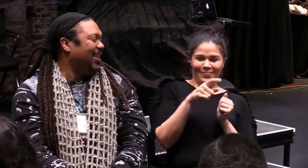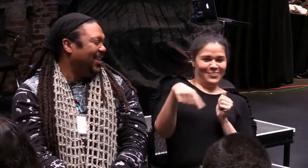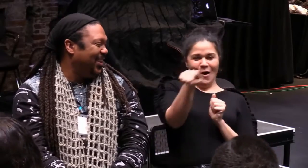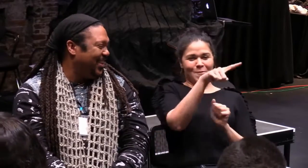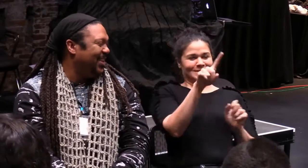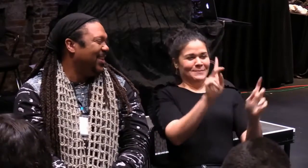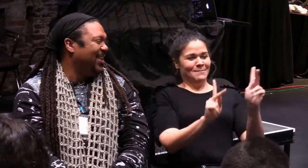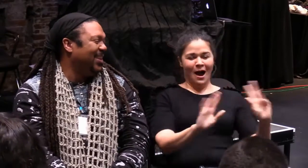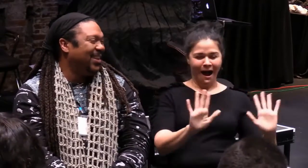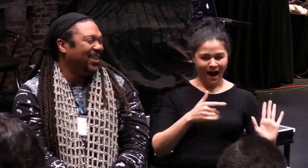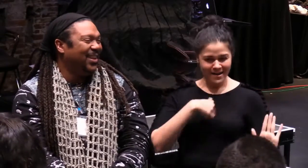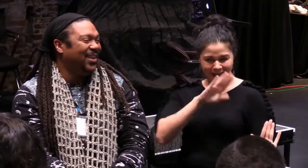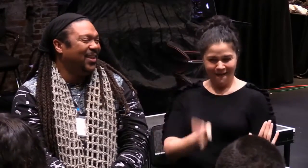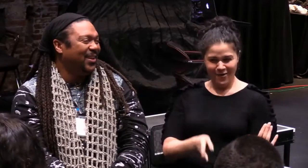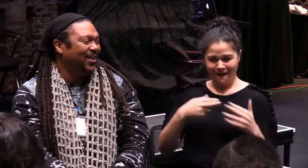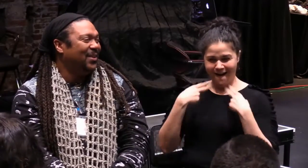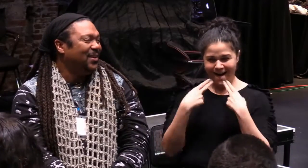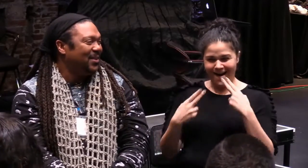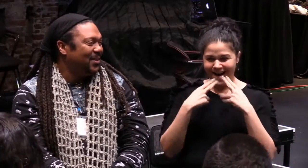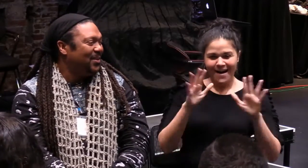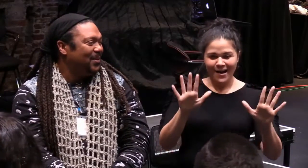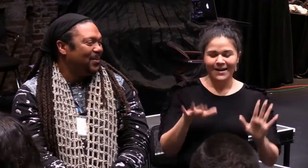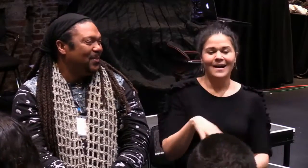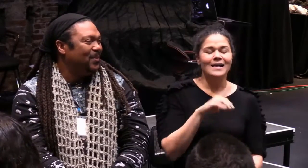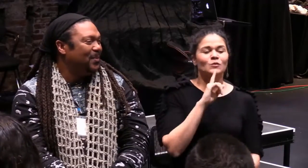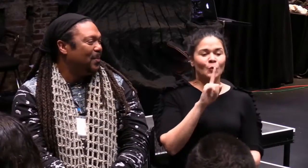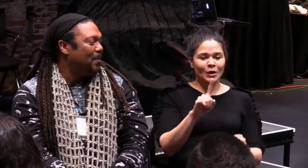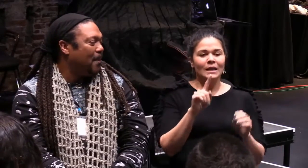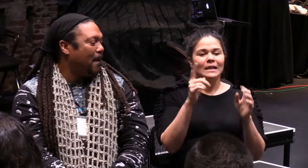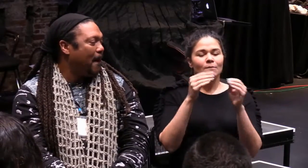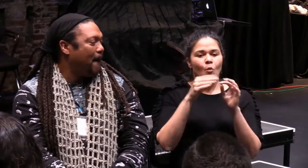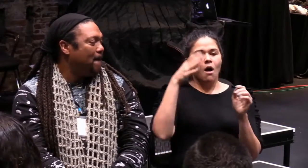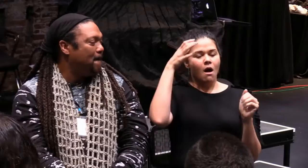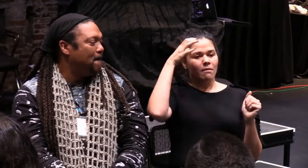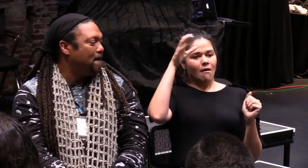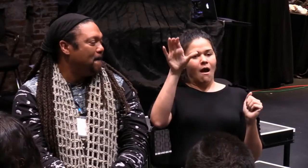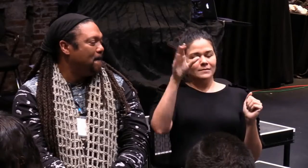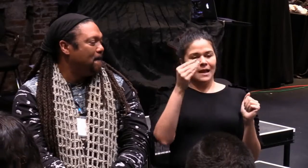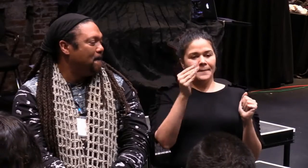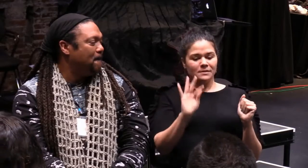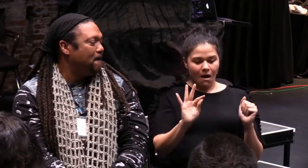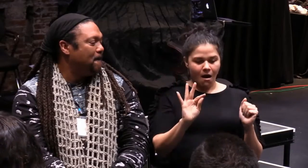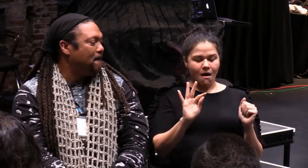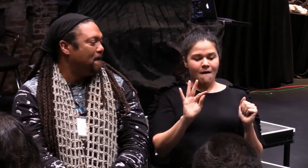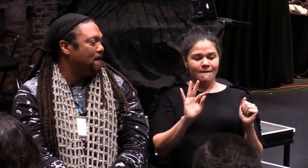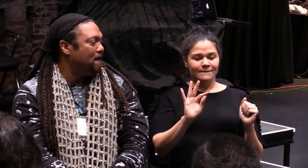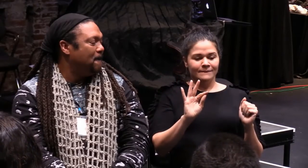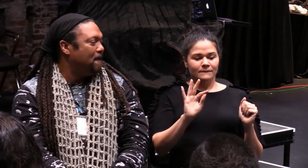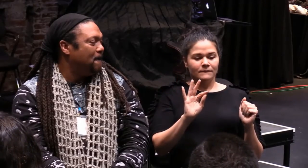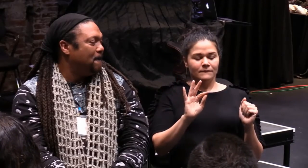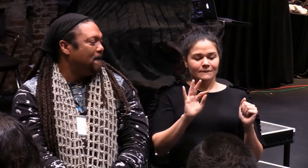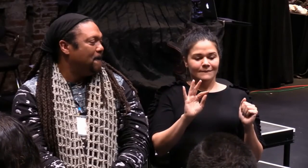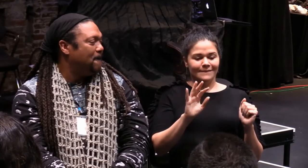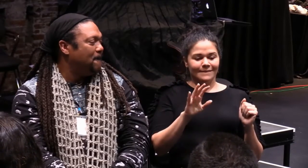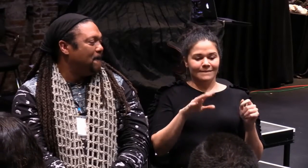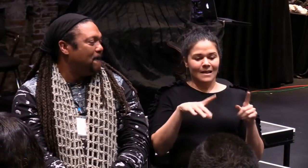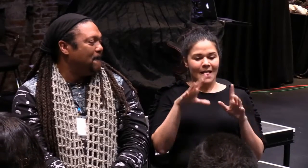sat up straight and were like, what are we talking about here? Let's be clear what we're talking about.